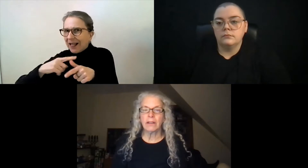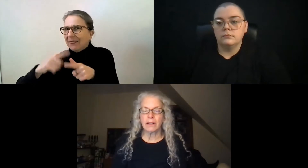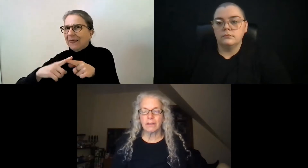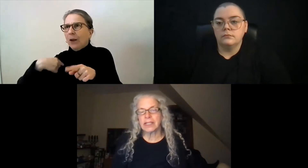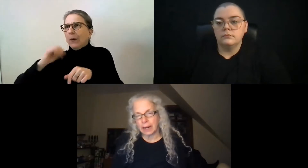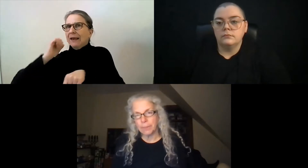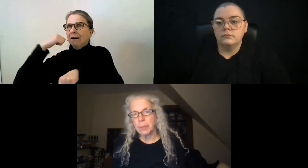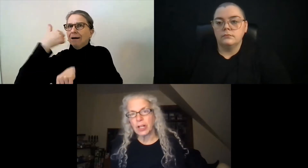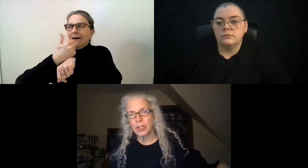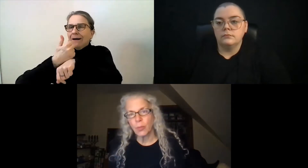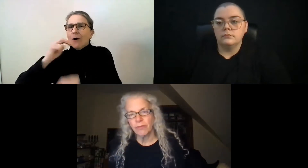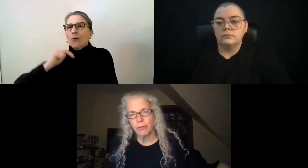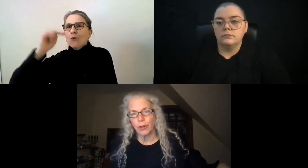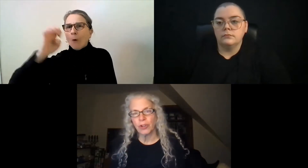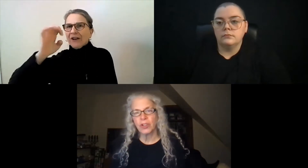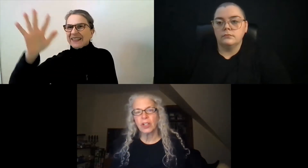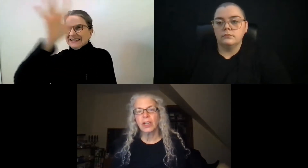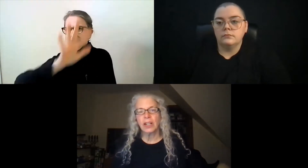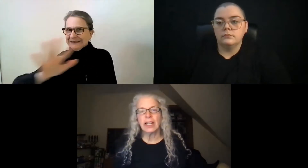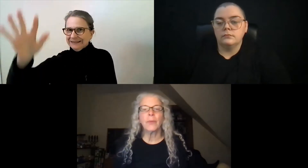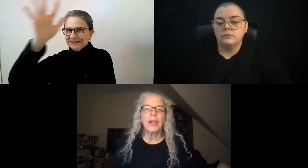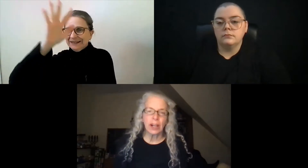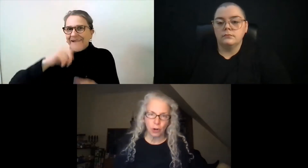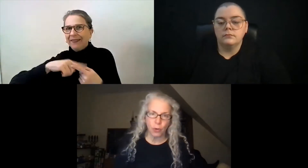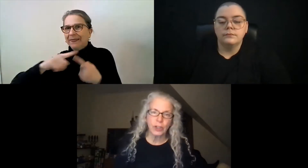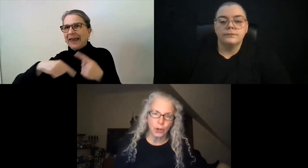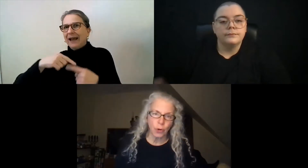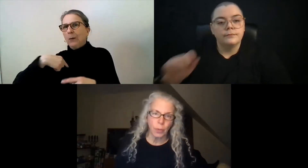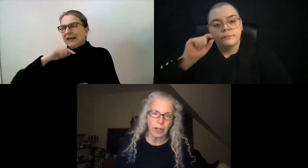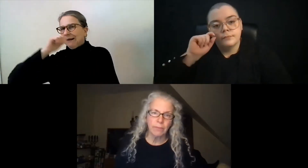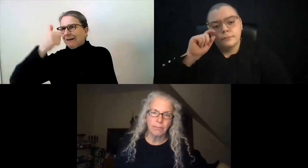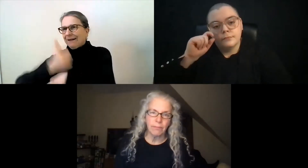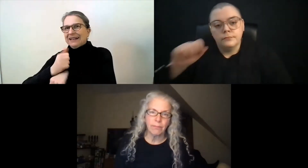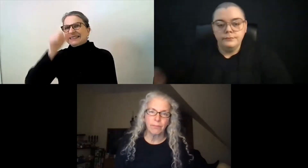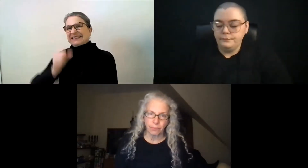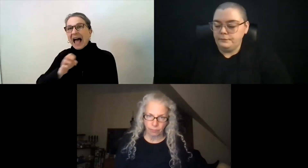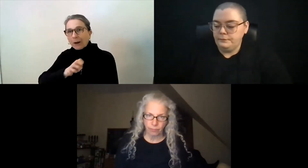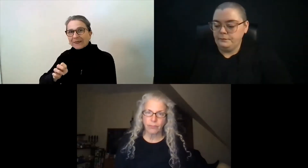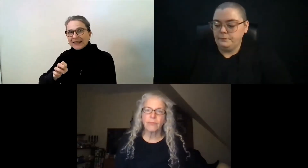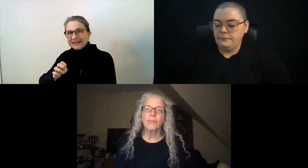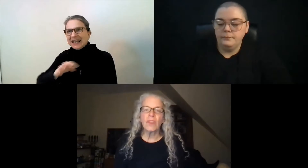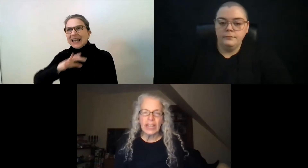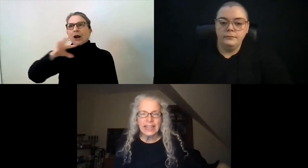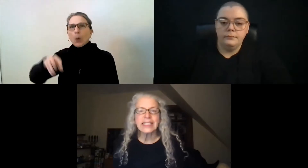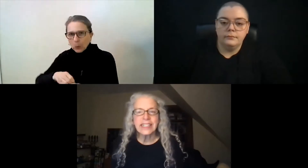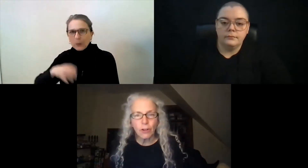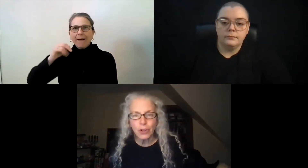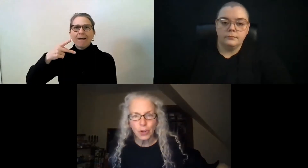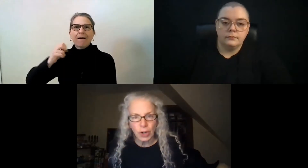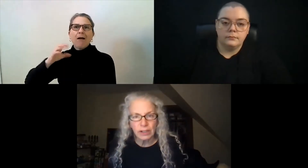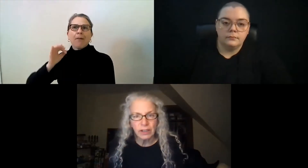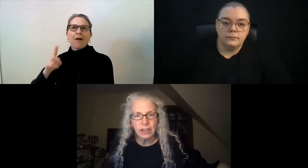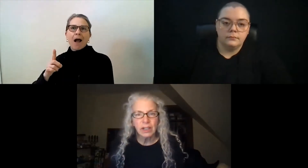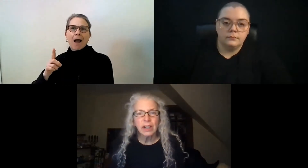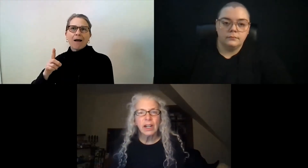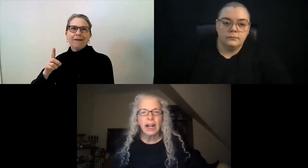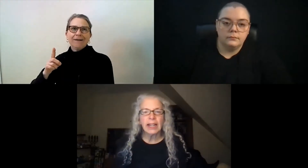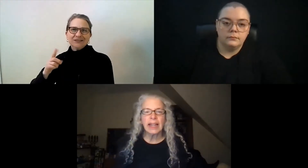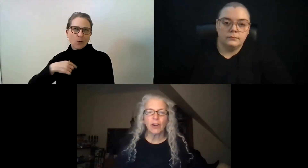We set up the Boston one first, and then we had a North Shore one, and then a South Shore.